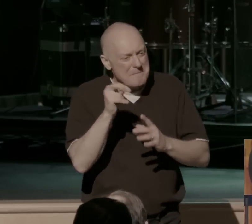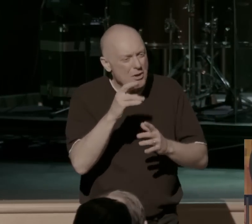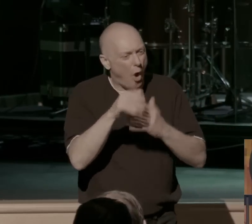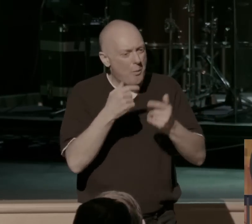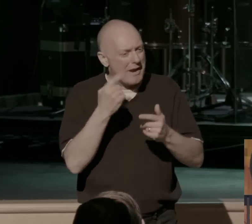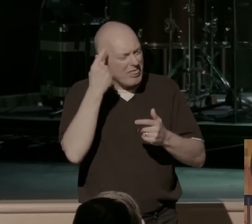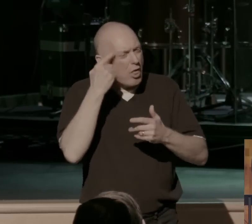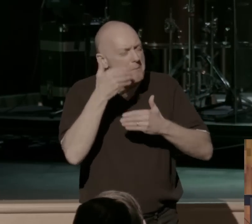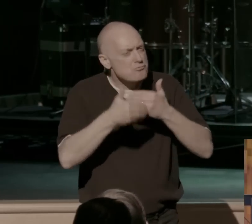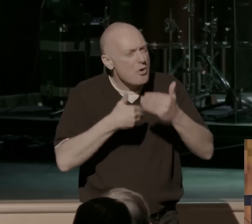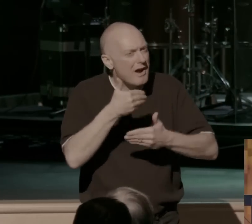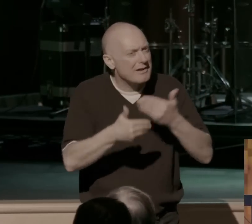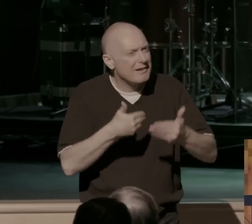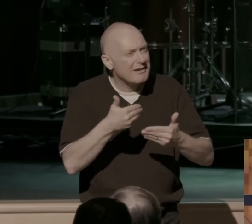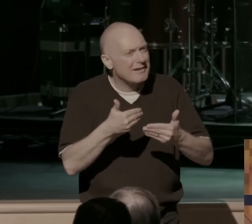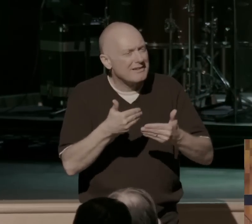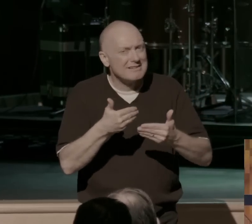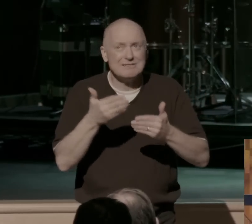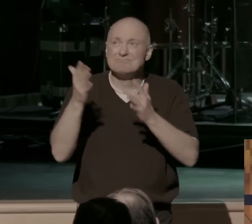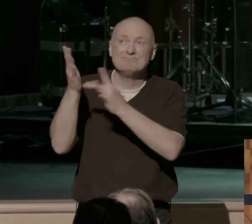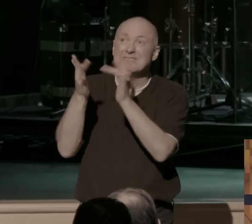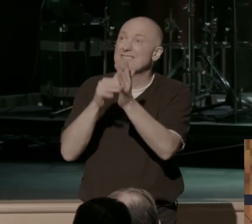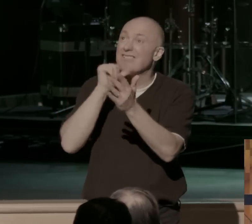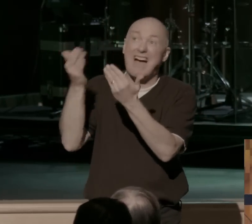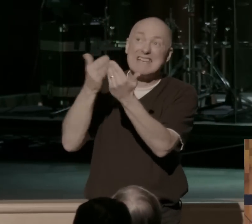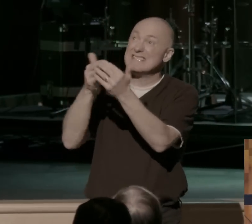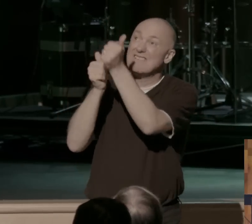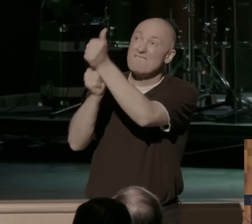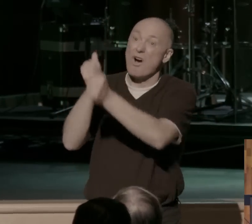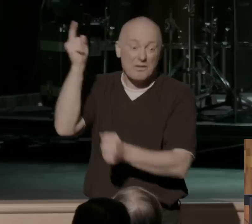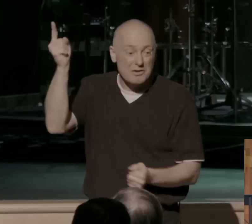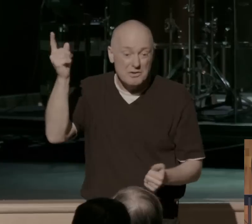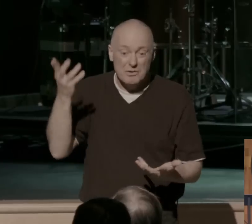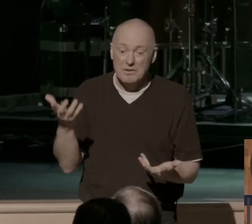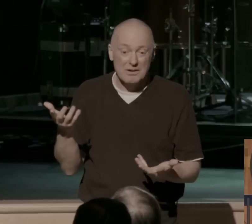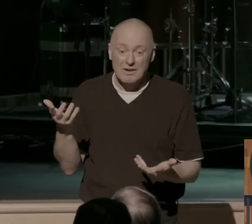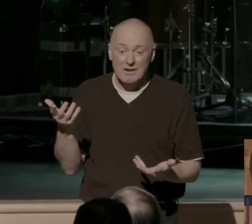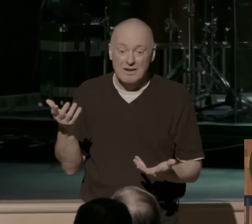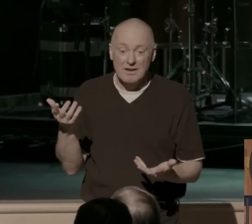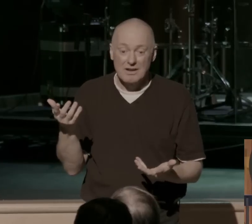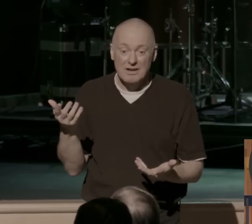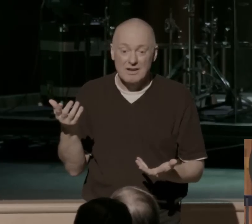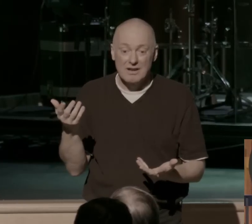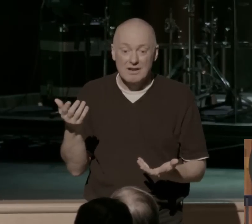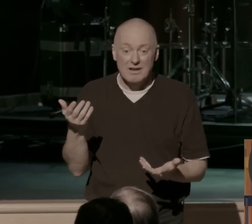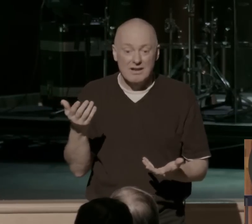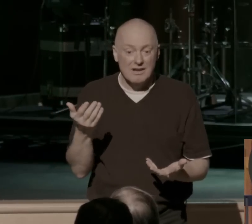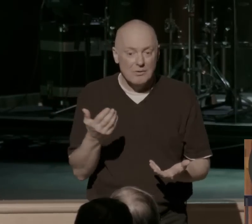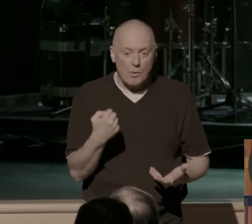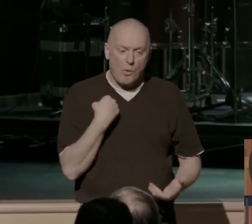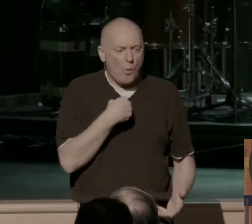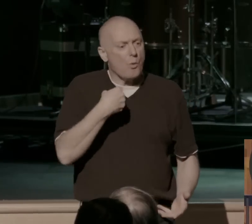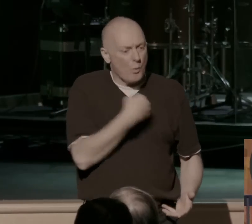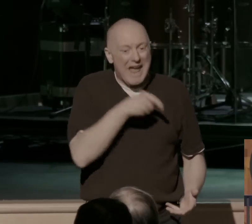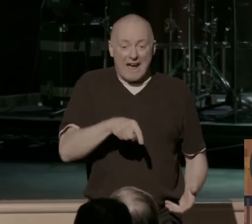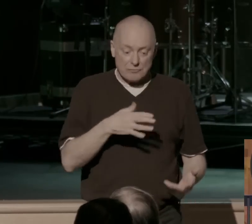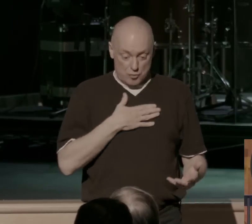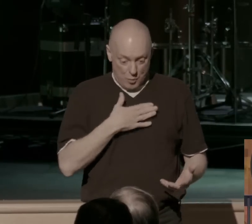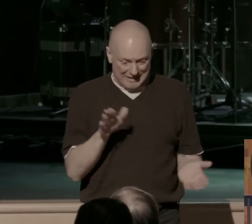you're not an easy guy to follow. You keep telling people they got to die if they want to follow you. That's not easy. Every time we stop and we have some good followers,